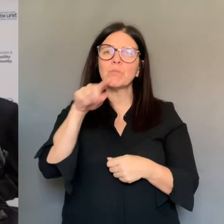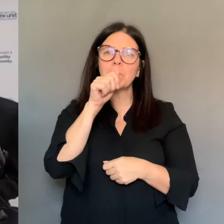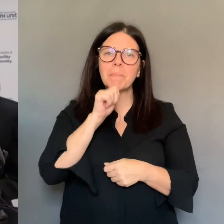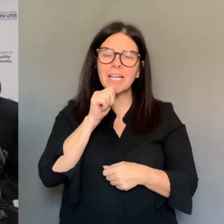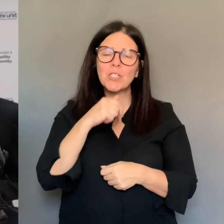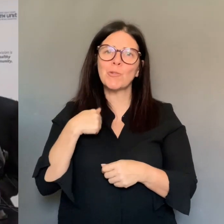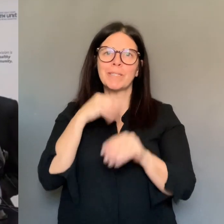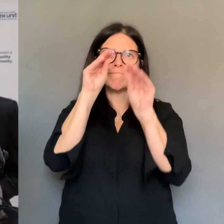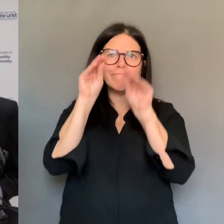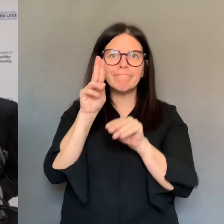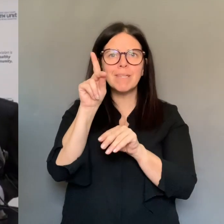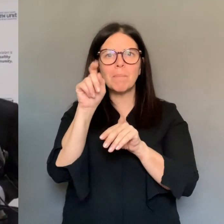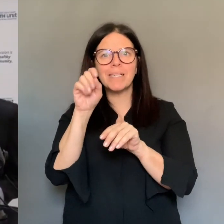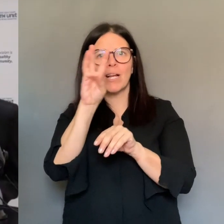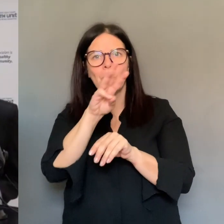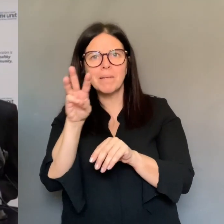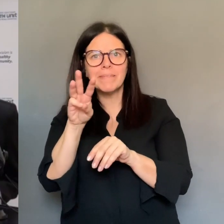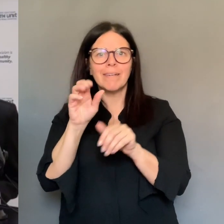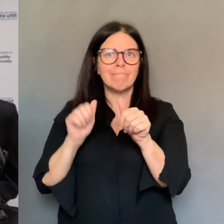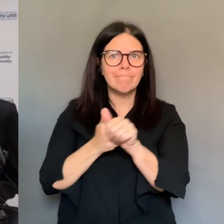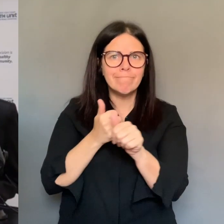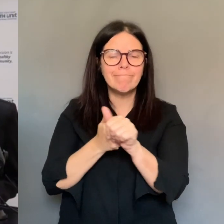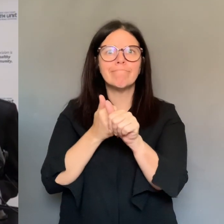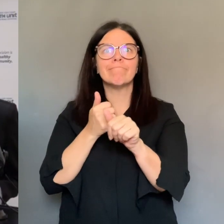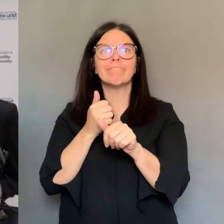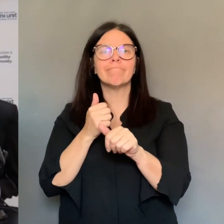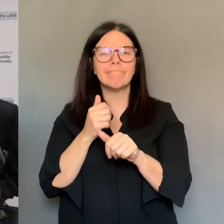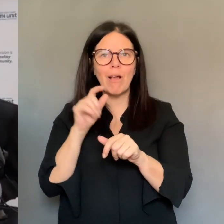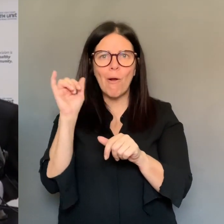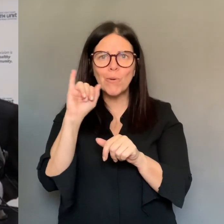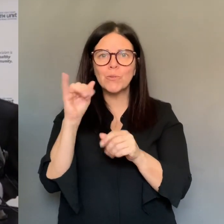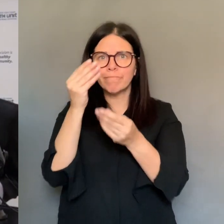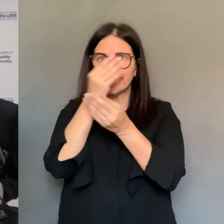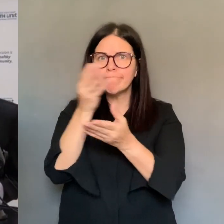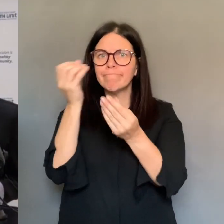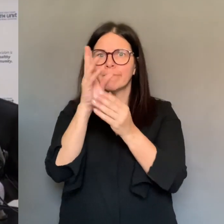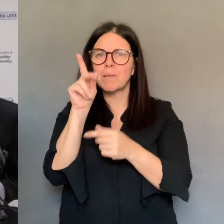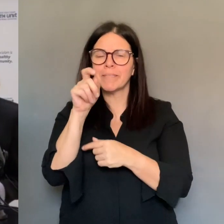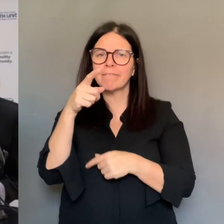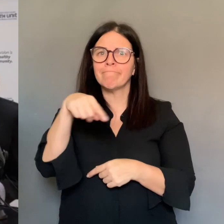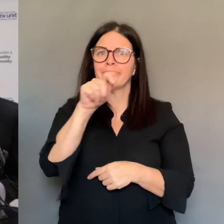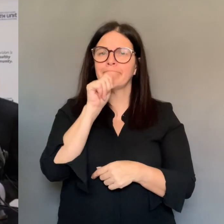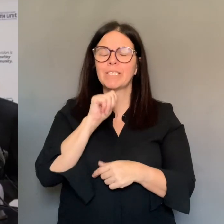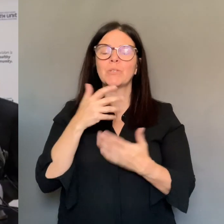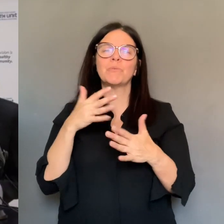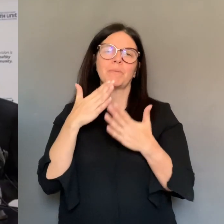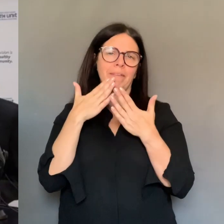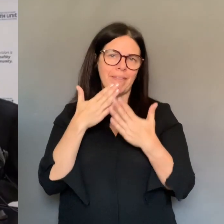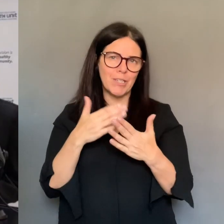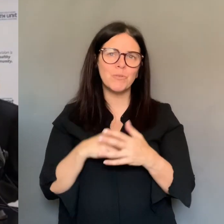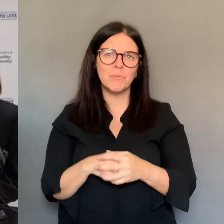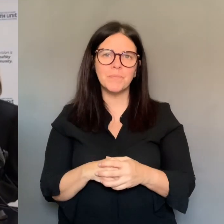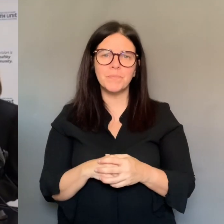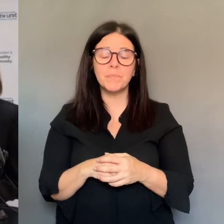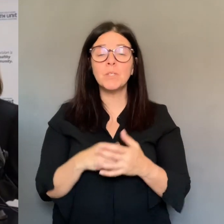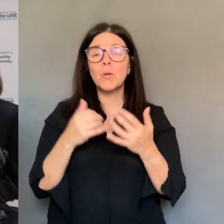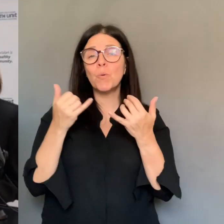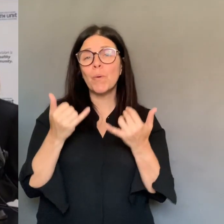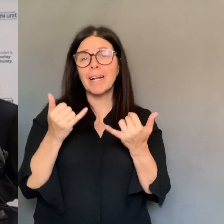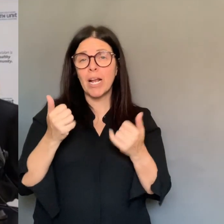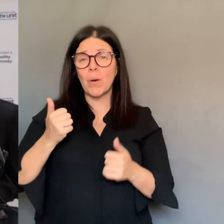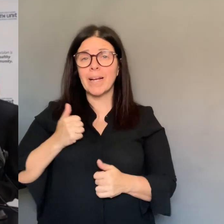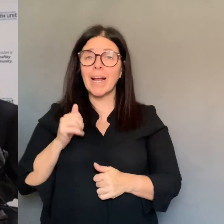Welcome everyone. Thank you for joining us today. I'm Theresa Marentat, CEO and Chief Nursing Officer of the Windsor-Essex County Health Unit.